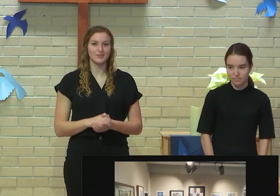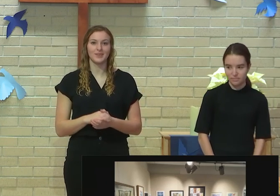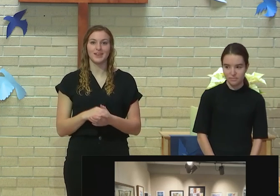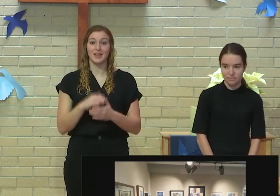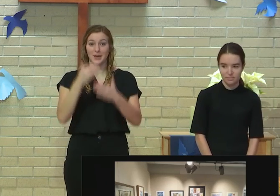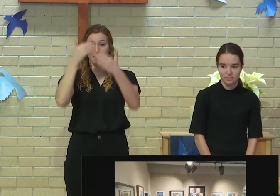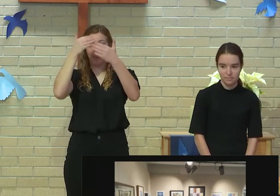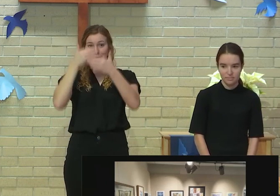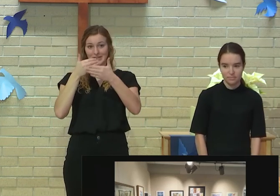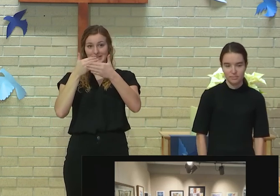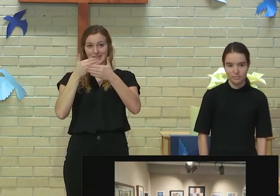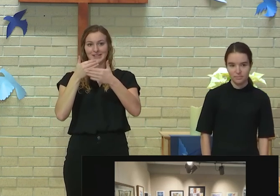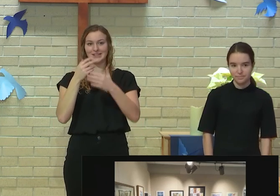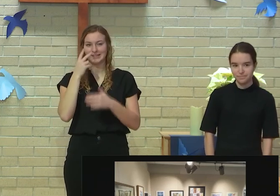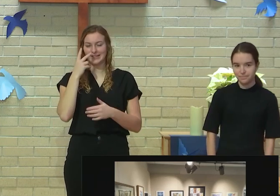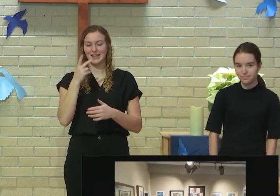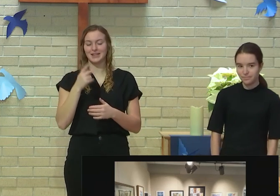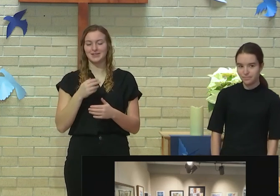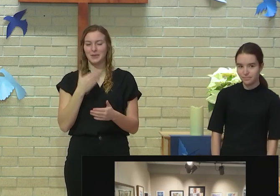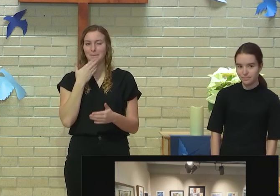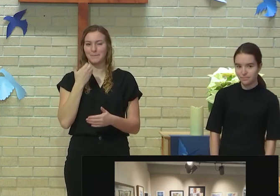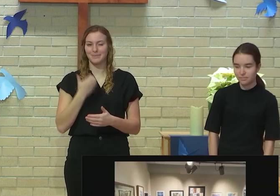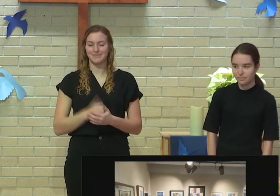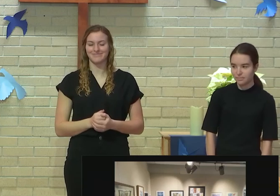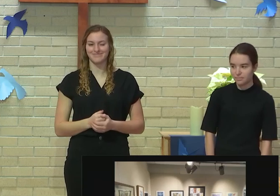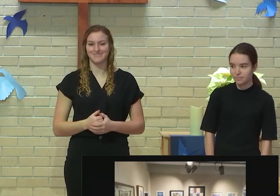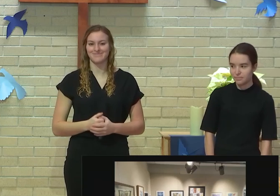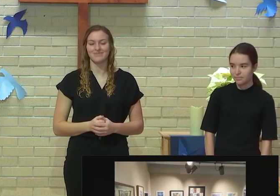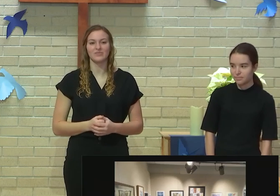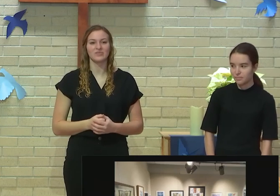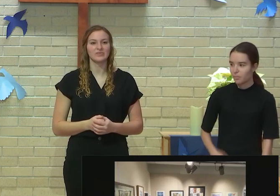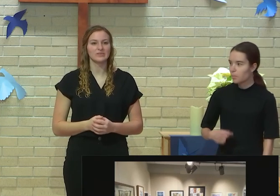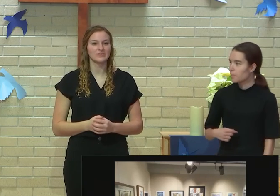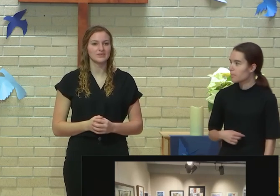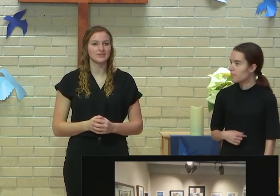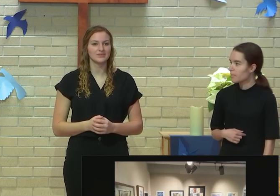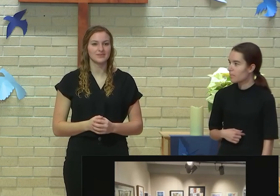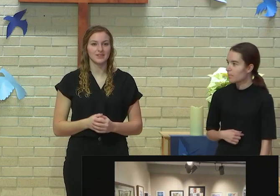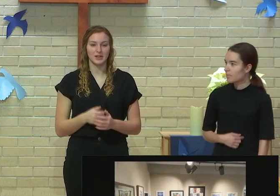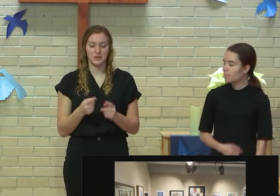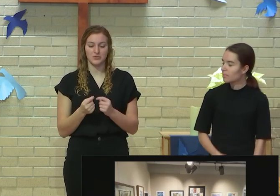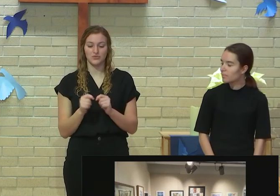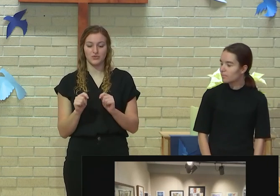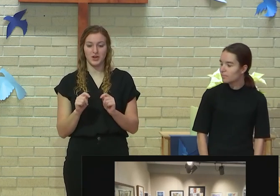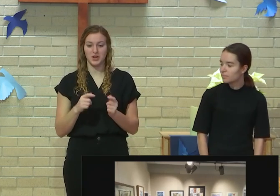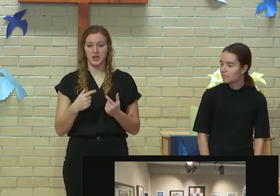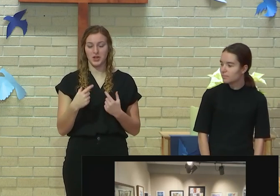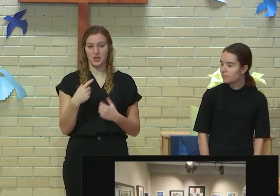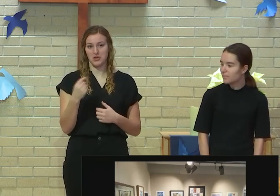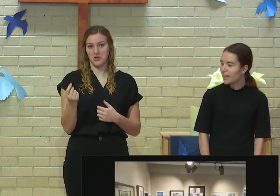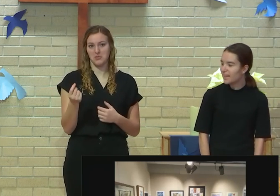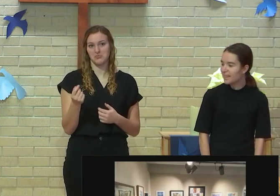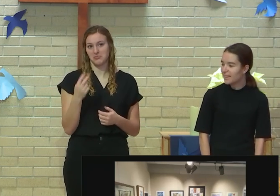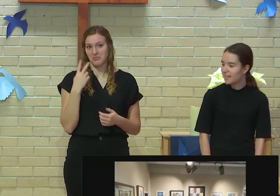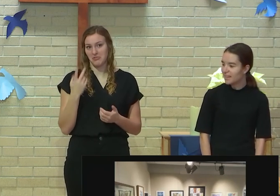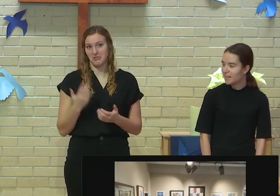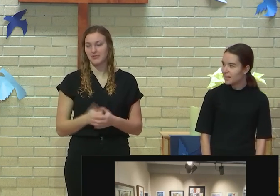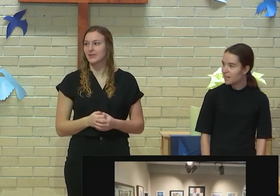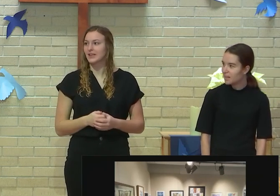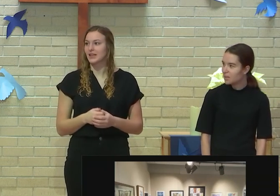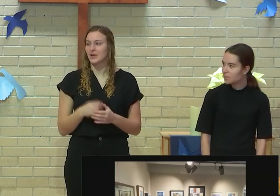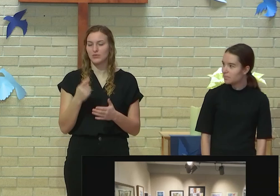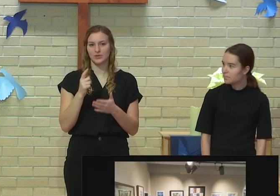when you actually get to see them in person. So we highly recommend that at some point over the next month or so, it will still be up,